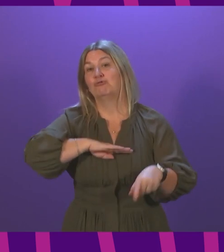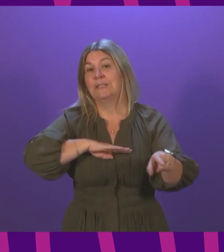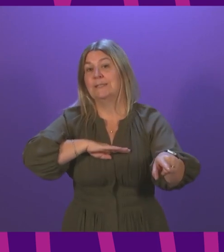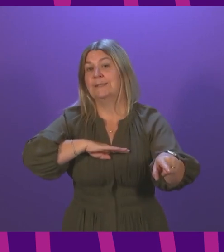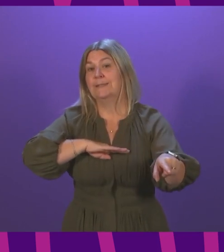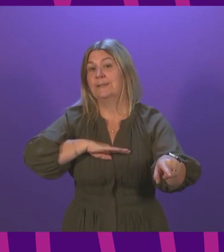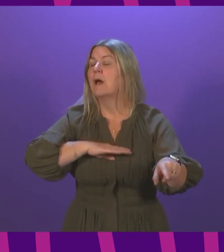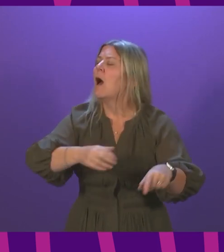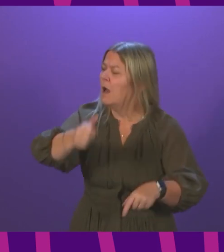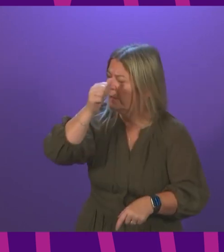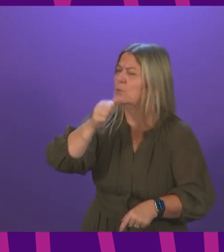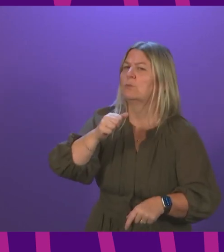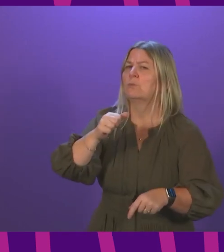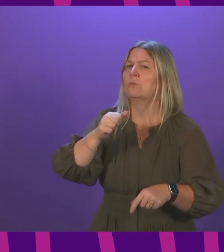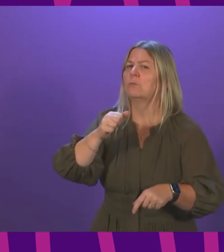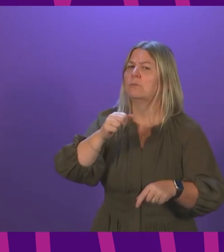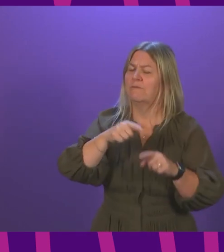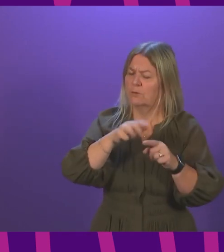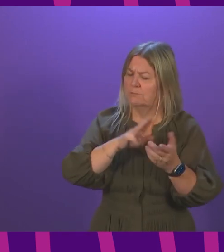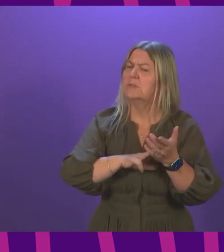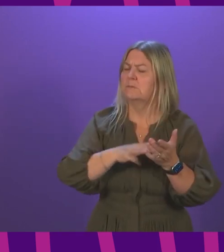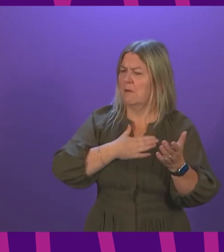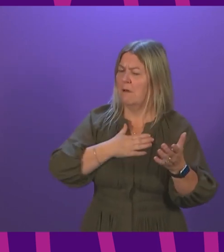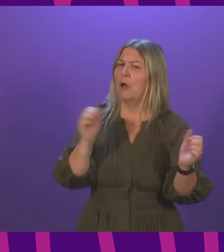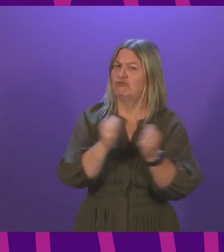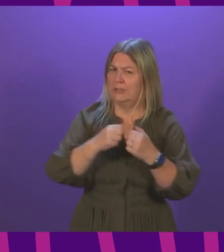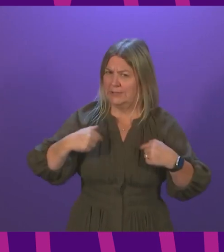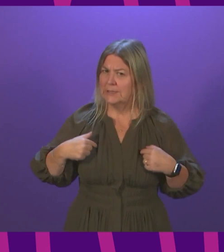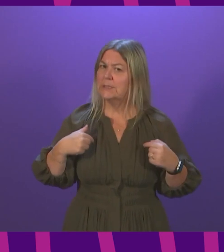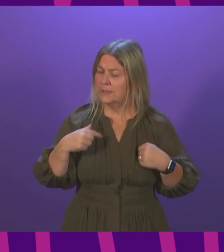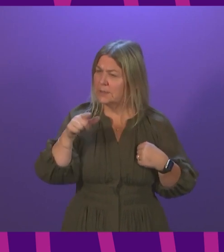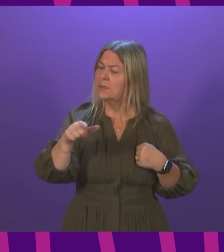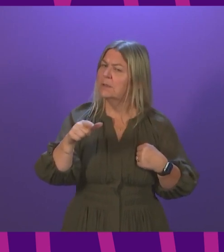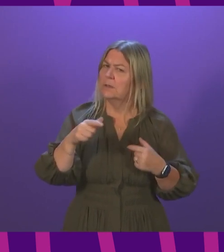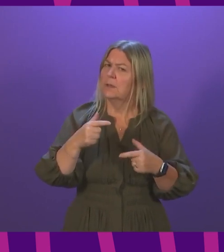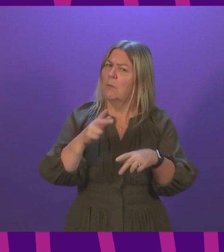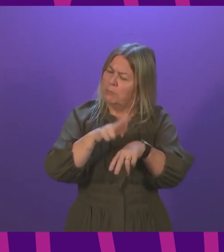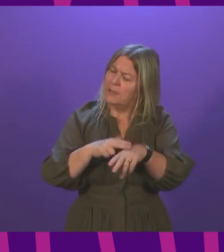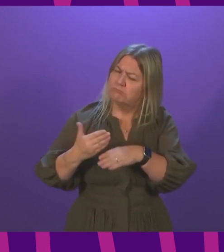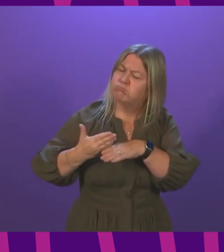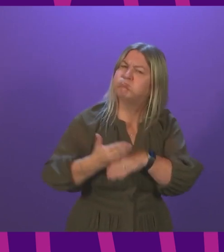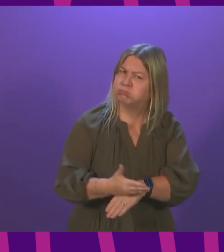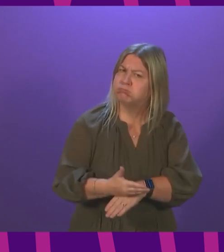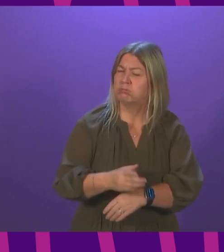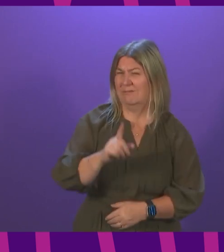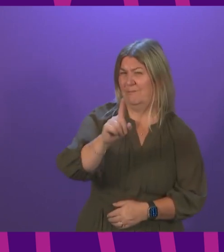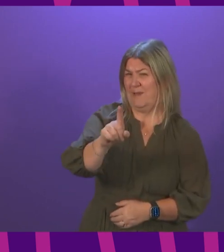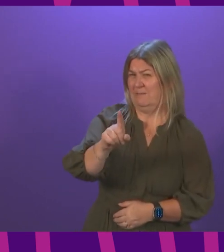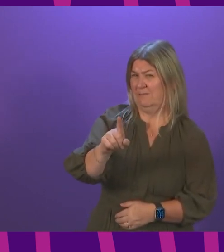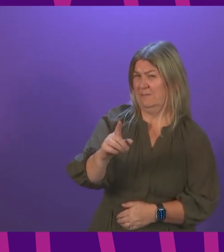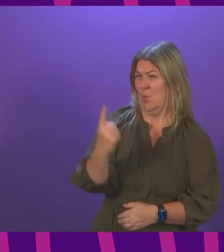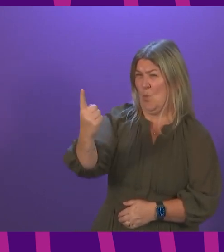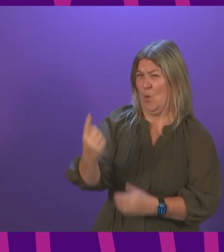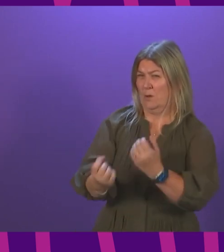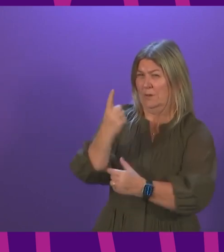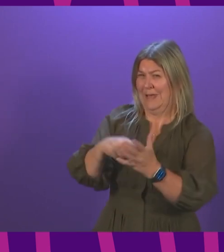huge respect for the work that police do both locally and nationally. However, I am concerned that this experience of Ms Malone is not unique. In recent years, I have been